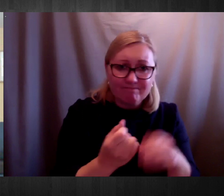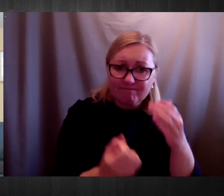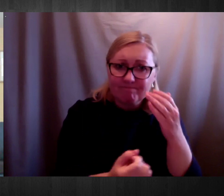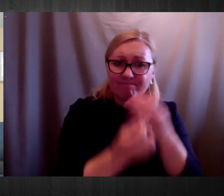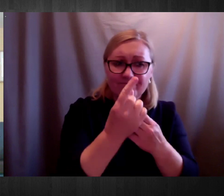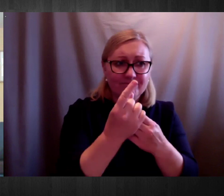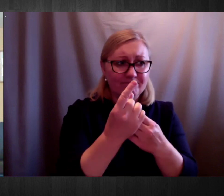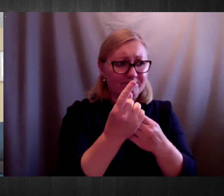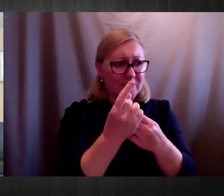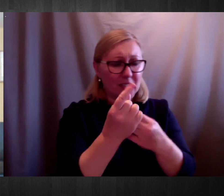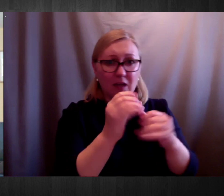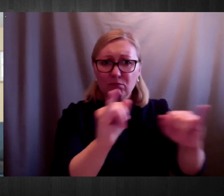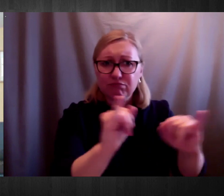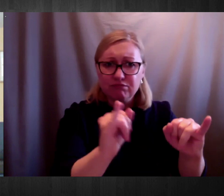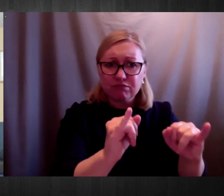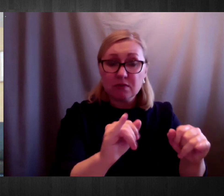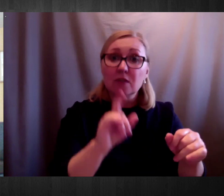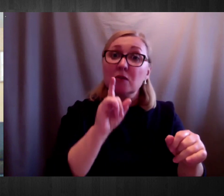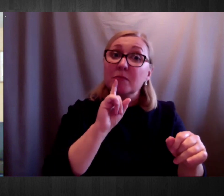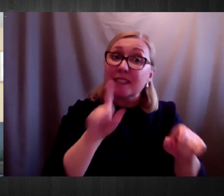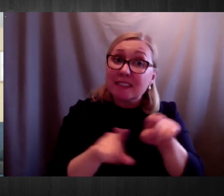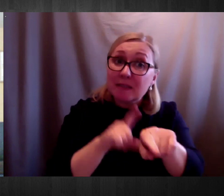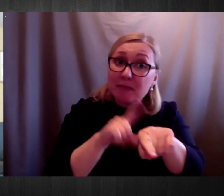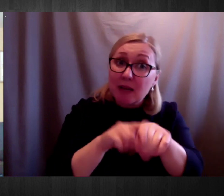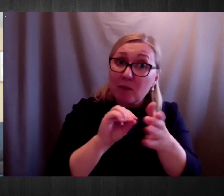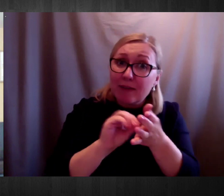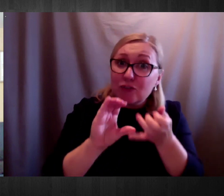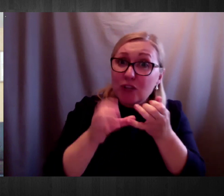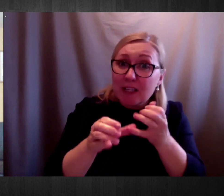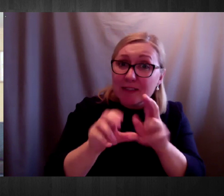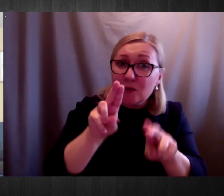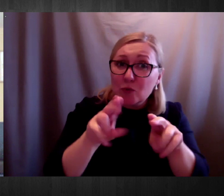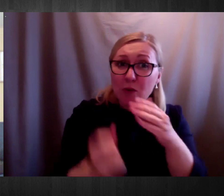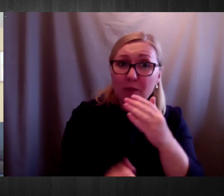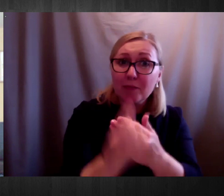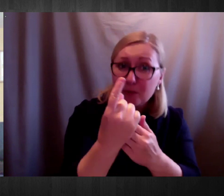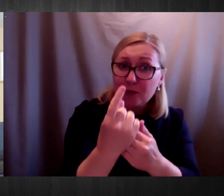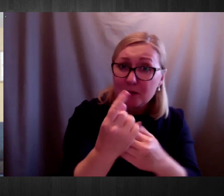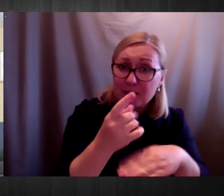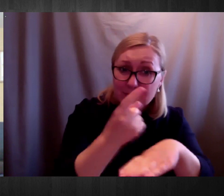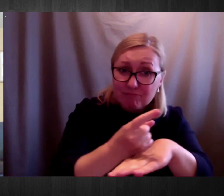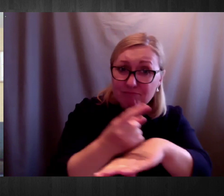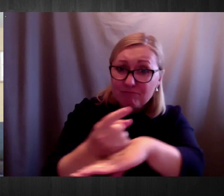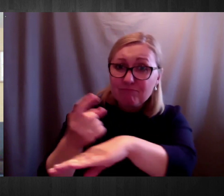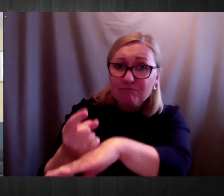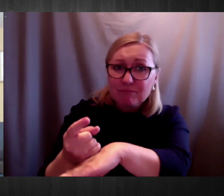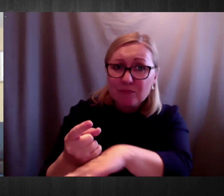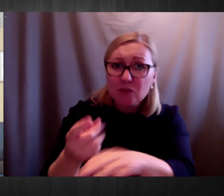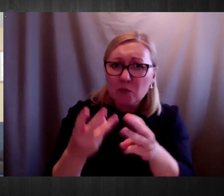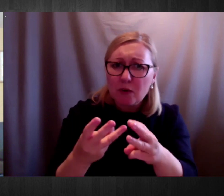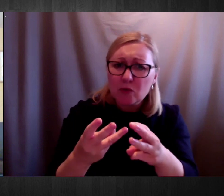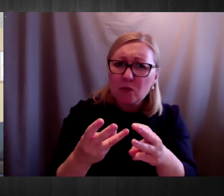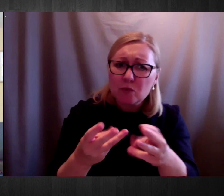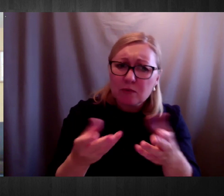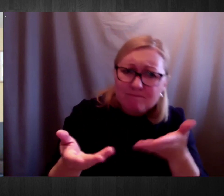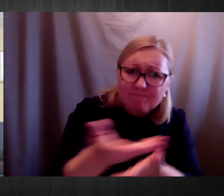think quite cruel, quite cruel, but COVID-19 did